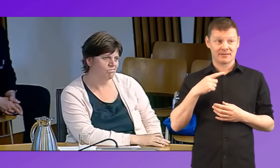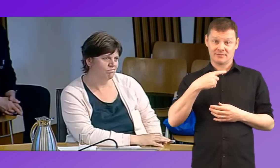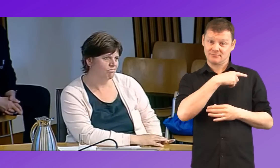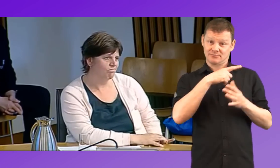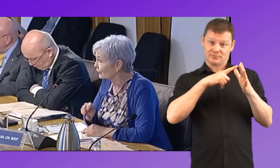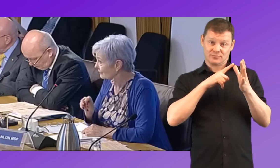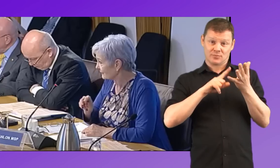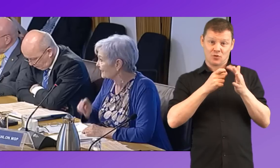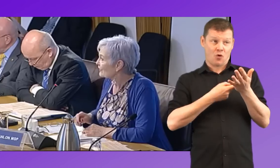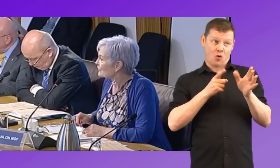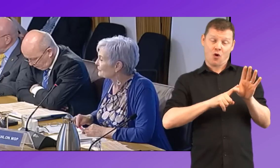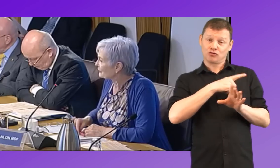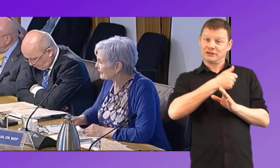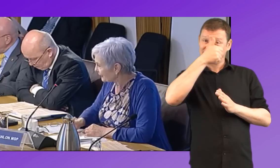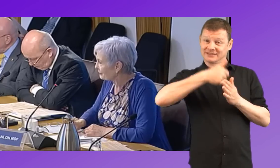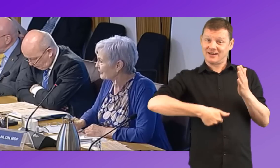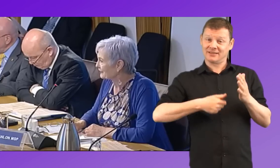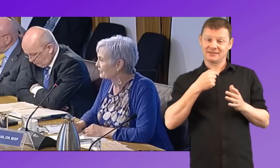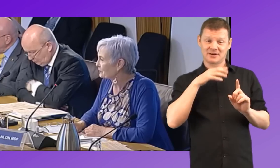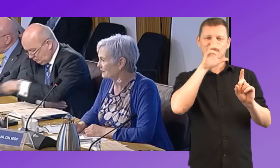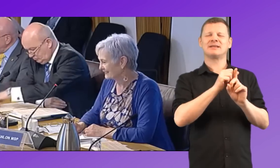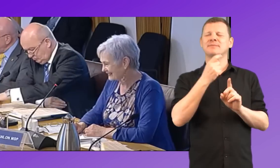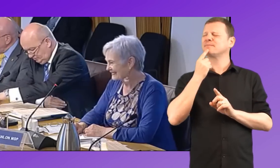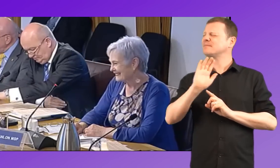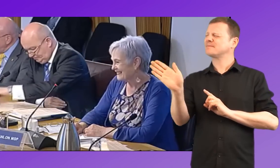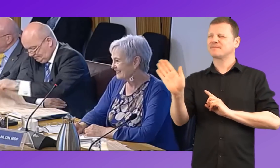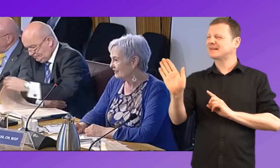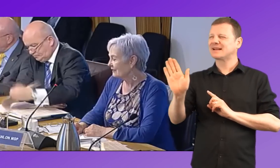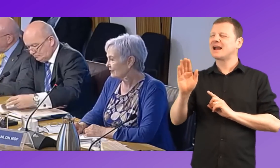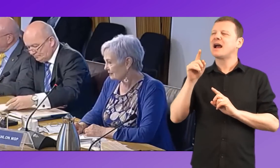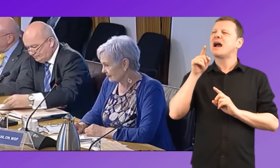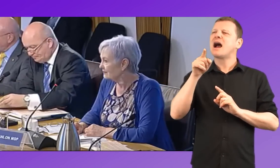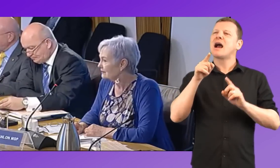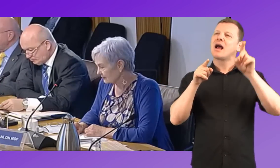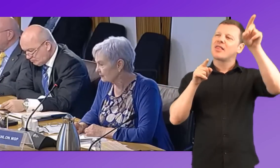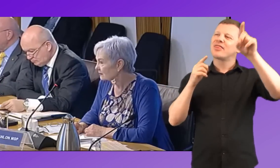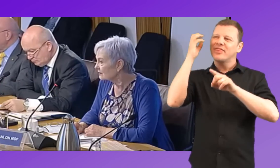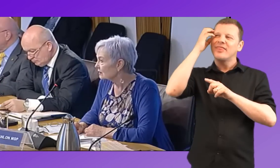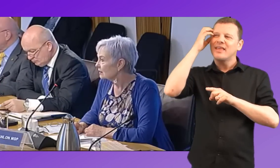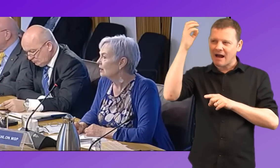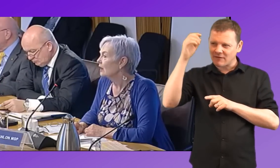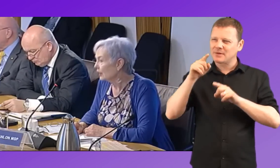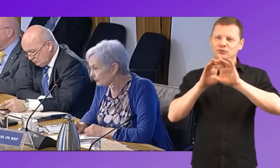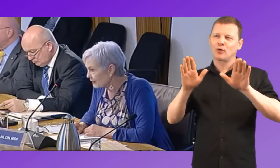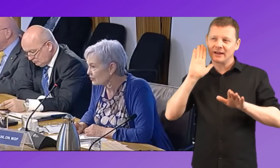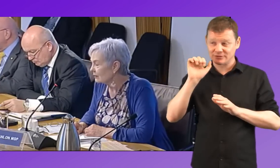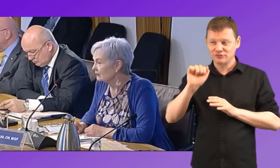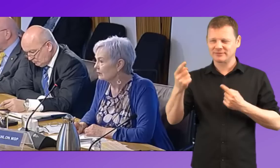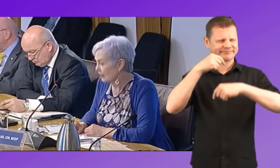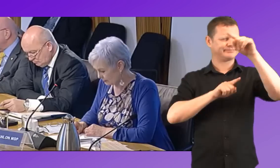on that point, and to be fair, I have picked that up. Oh no, the inference was that the government hasn't been listening for 10 years. Yes,